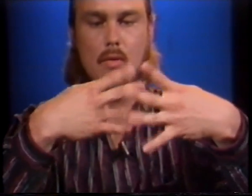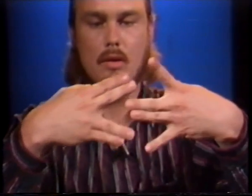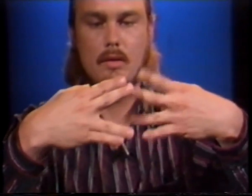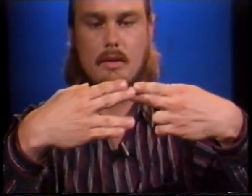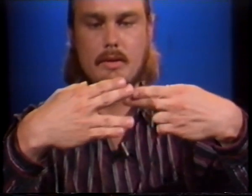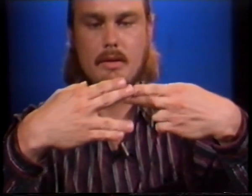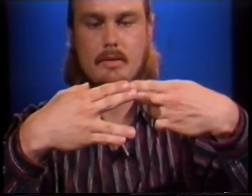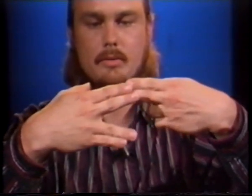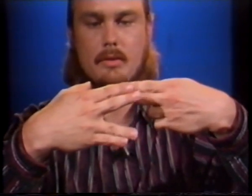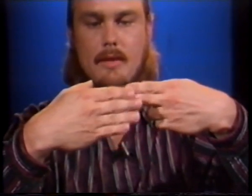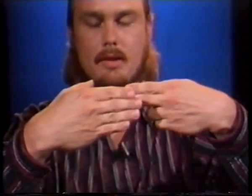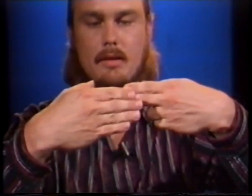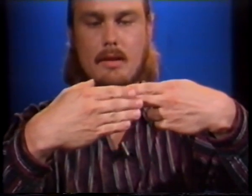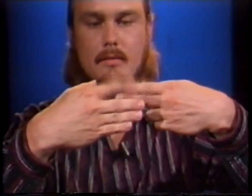Or, let's say this is with the left hand now.